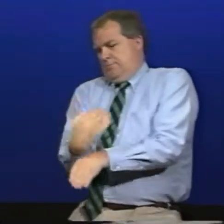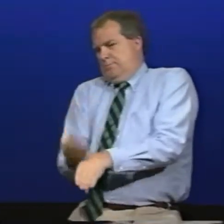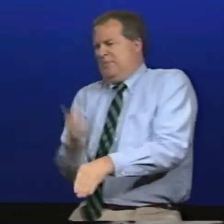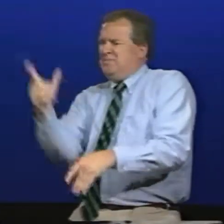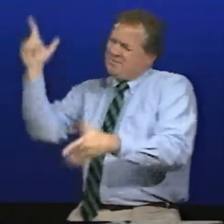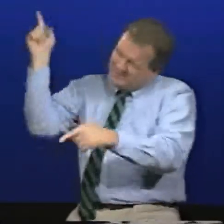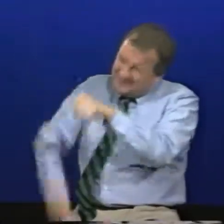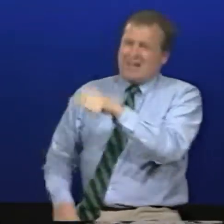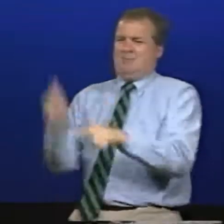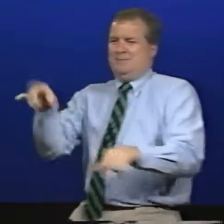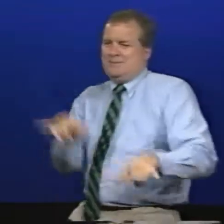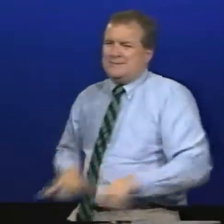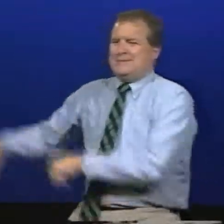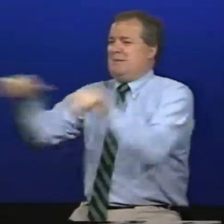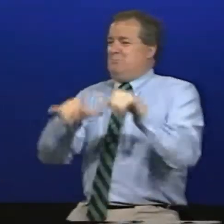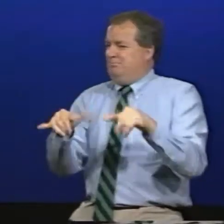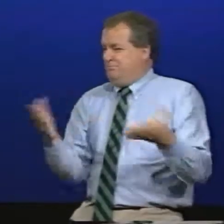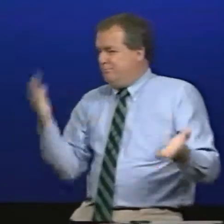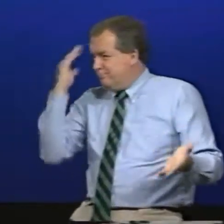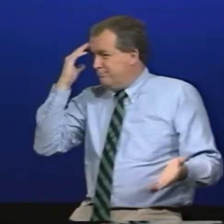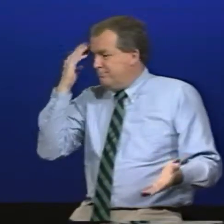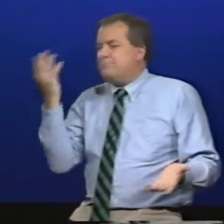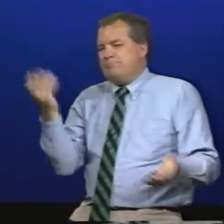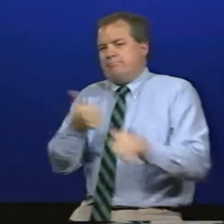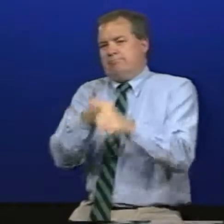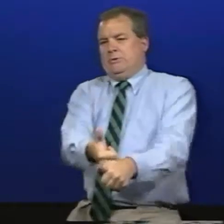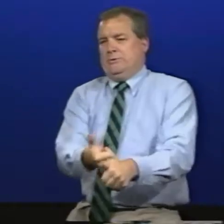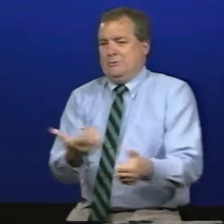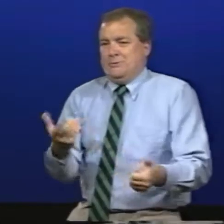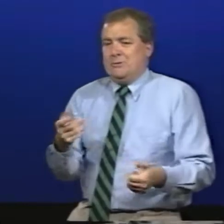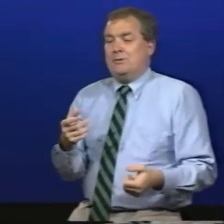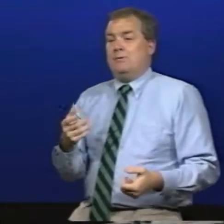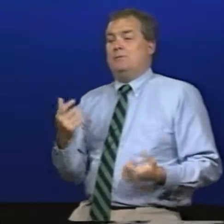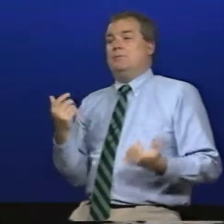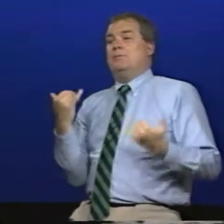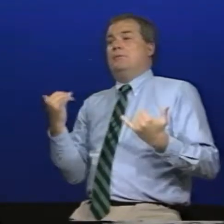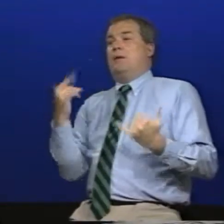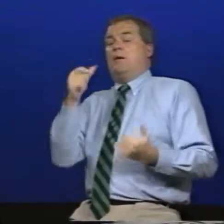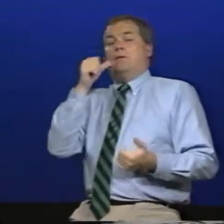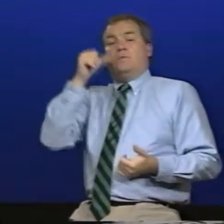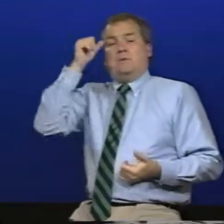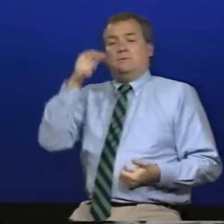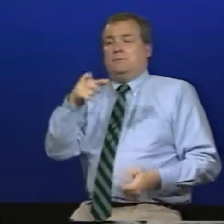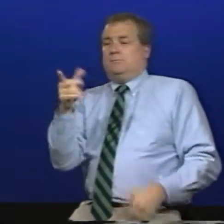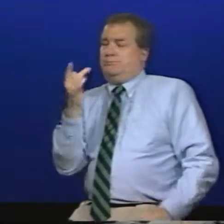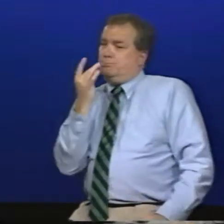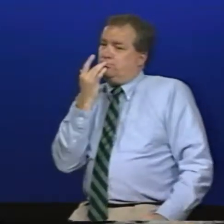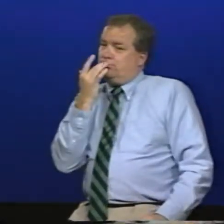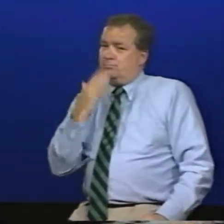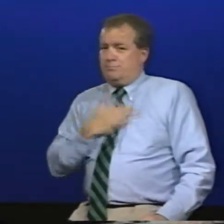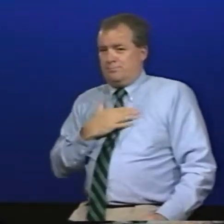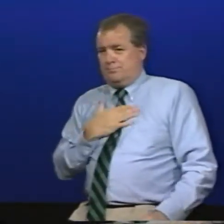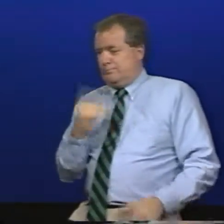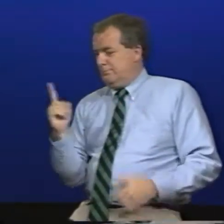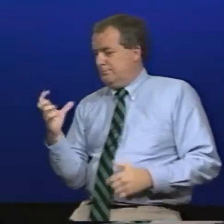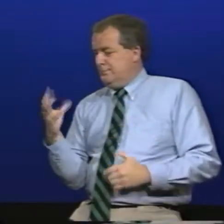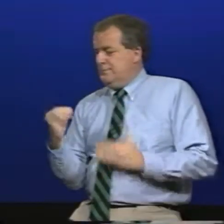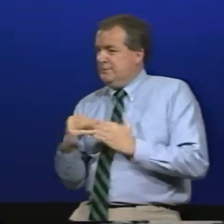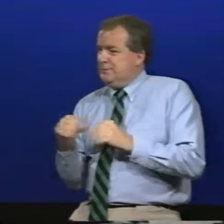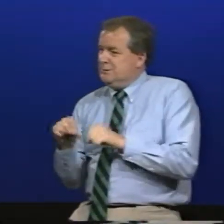shoes and uniforms that were all identical we weren't permitted to be different now with adults everyone follows